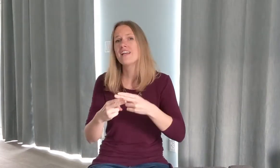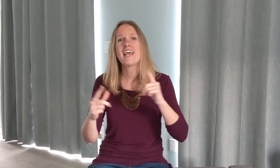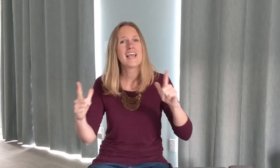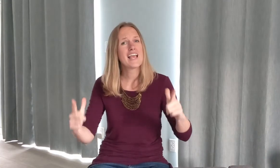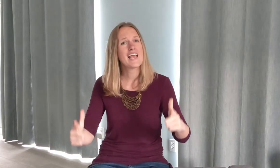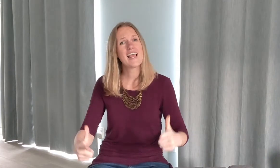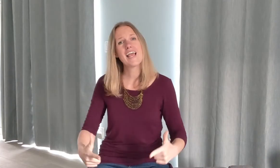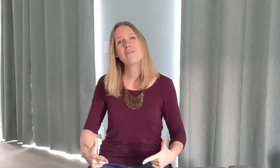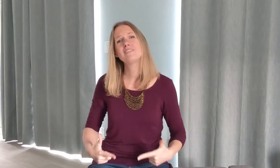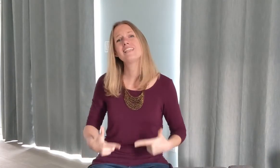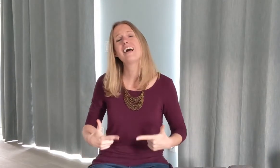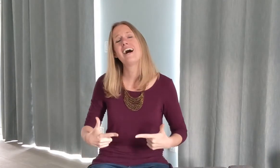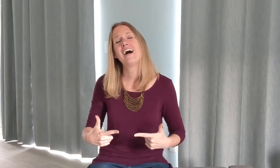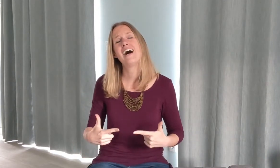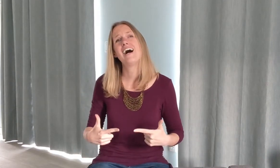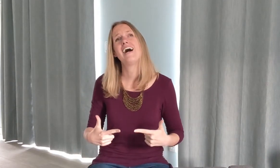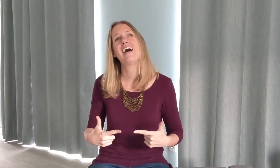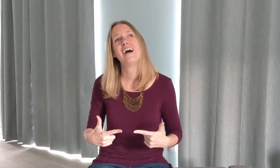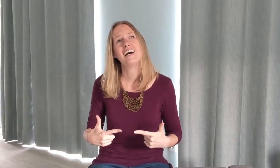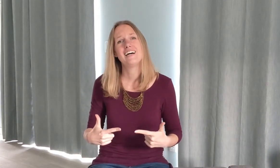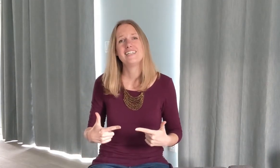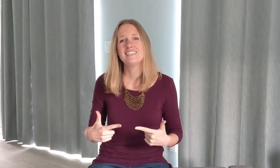name is healing Your